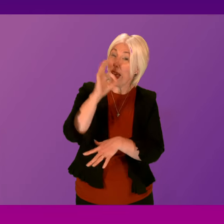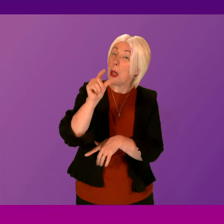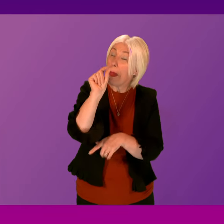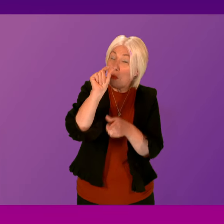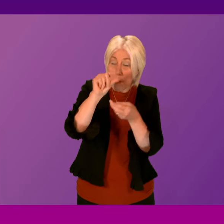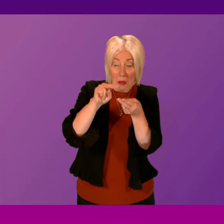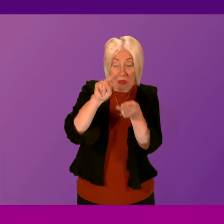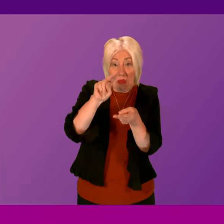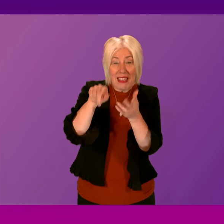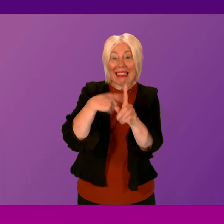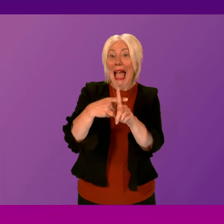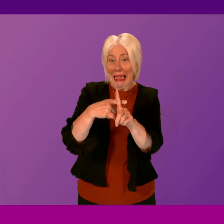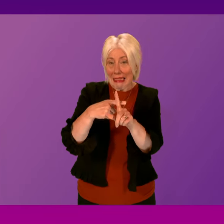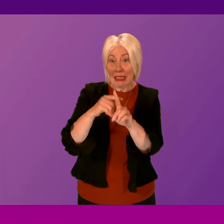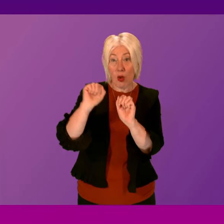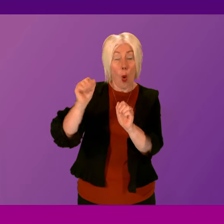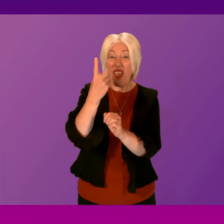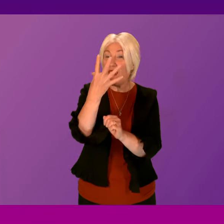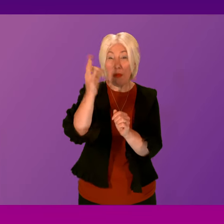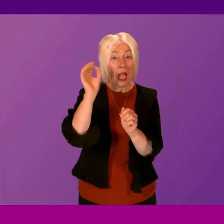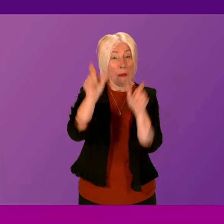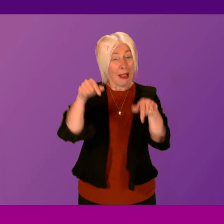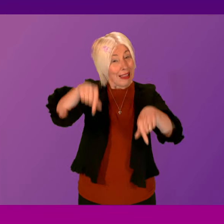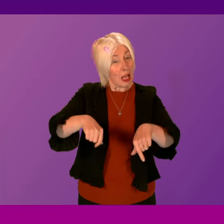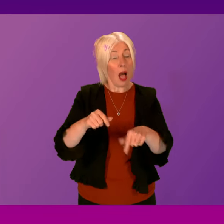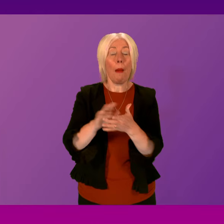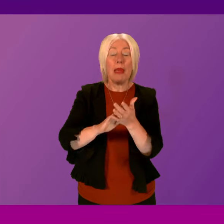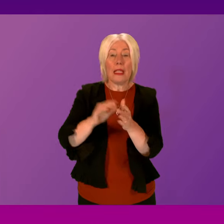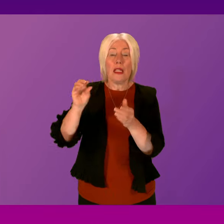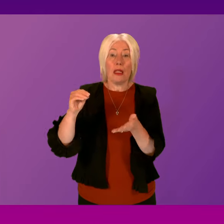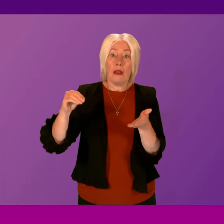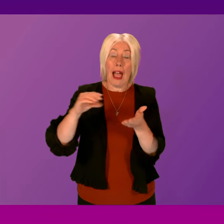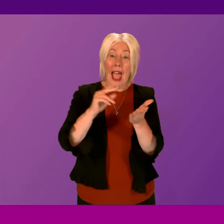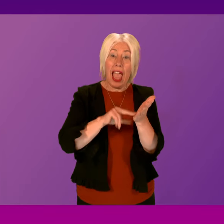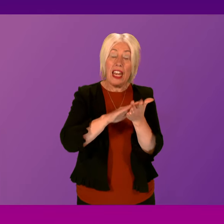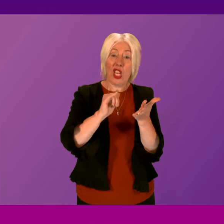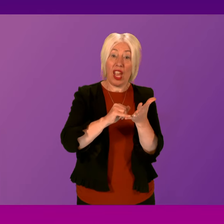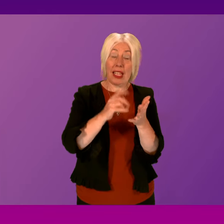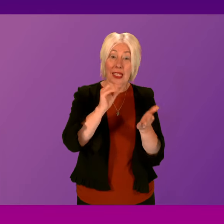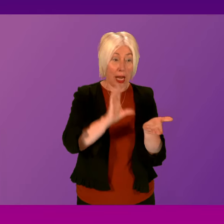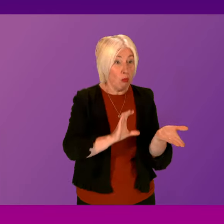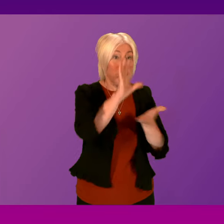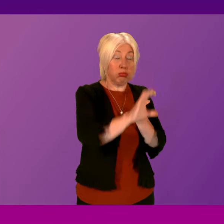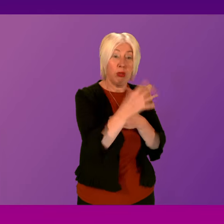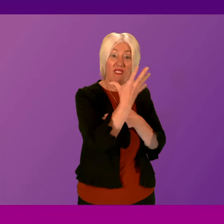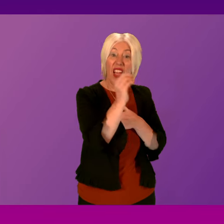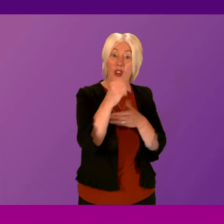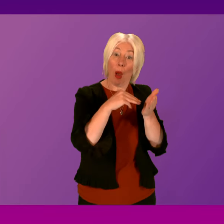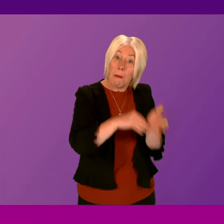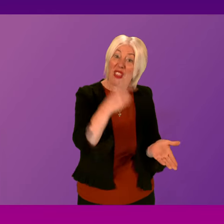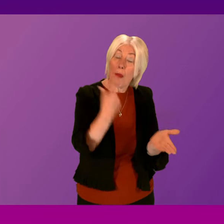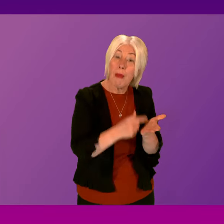tax. And by doing so, we're able to give our NHS over £500 million of an uplift.